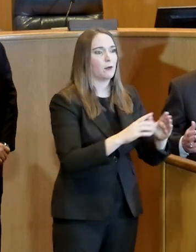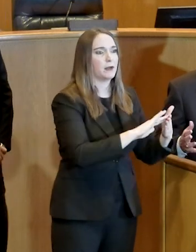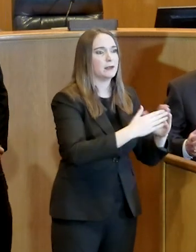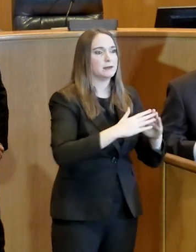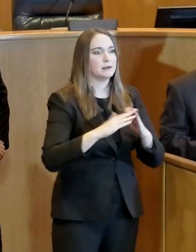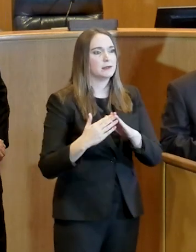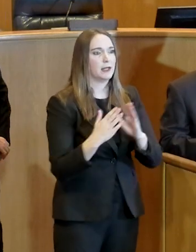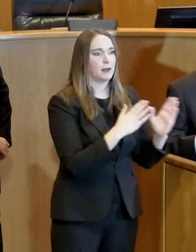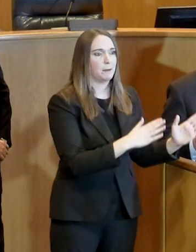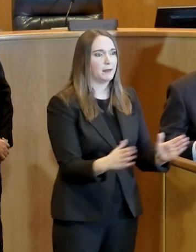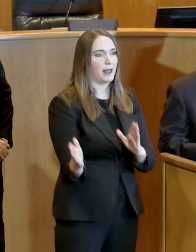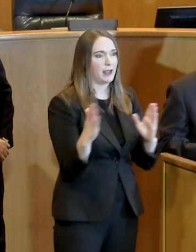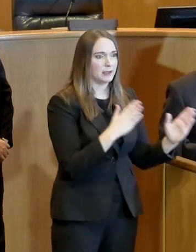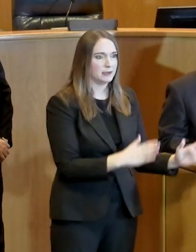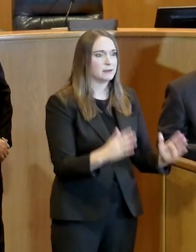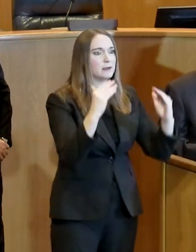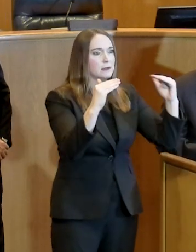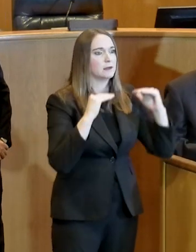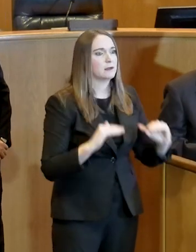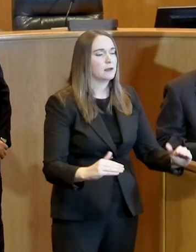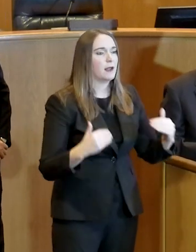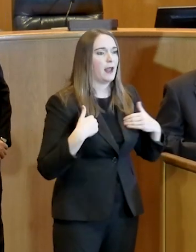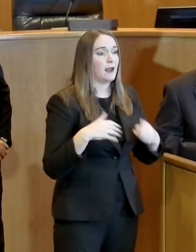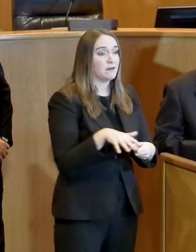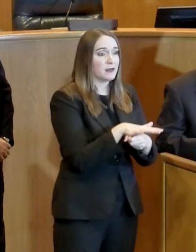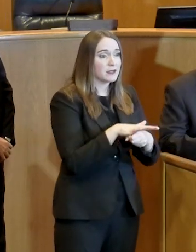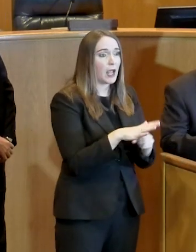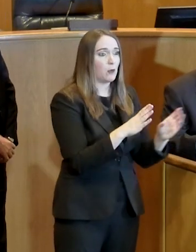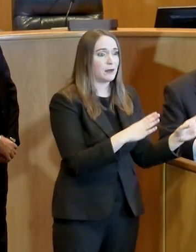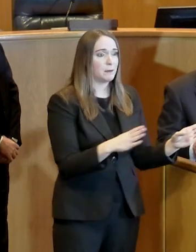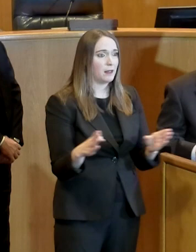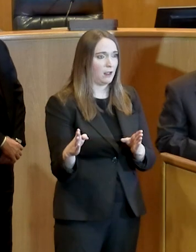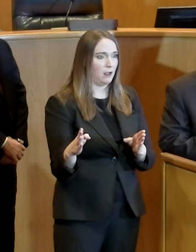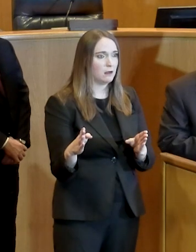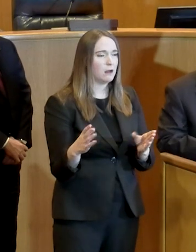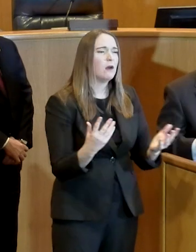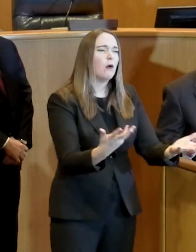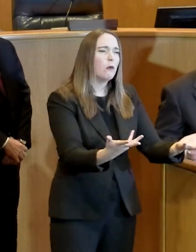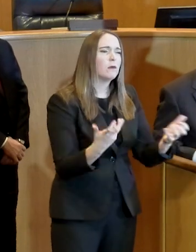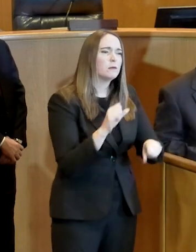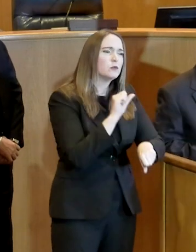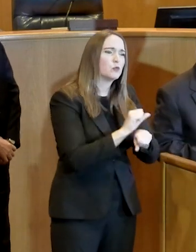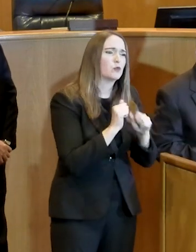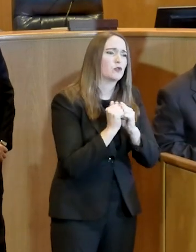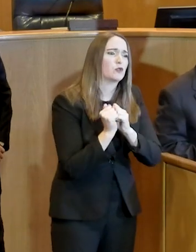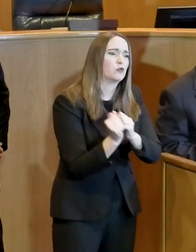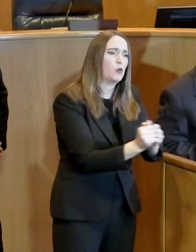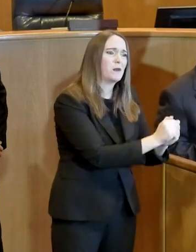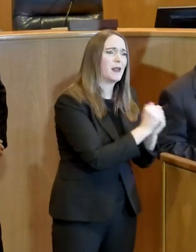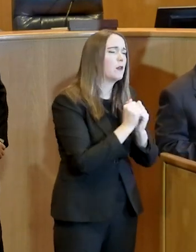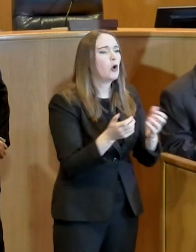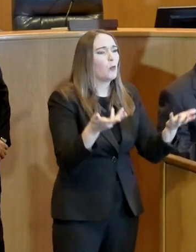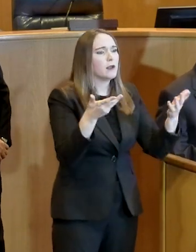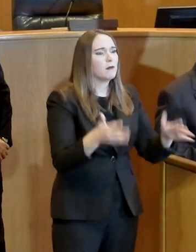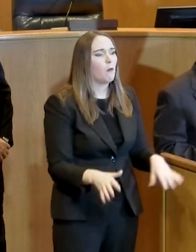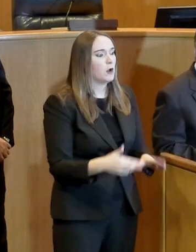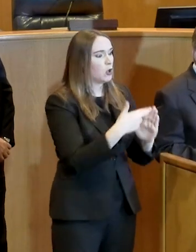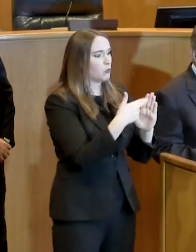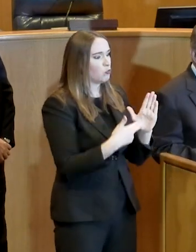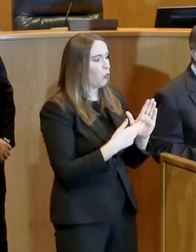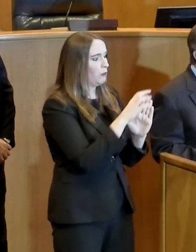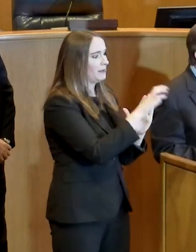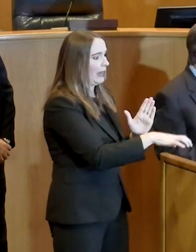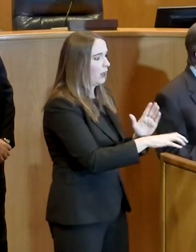plan. So, we're going to try to work collectively together and not try to, you know, keep all kinds of variety all over the place and make sure everybody